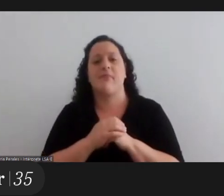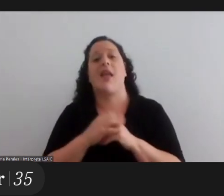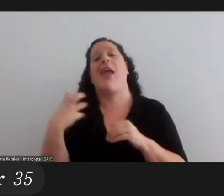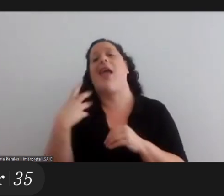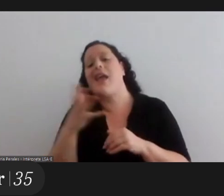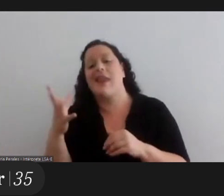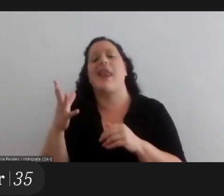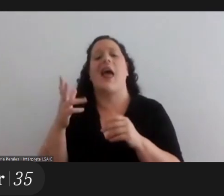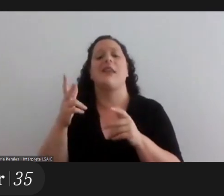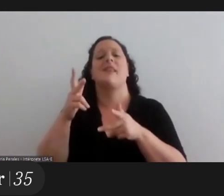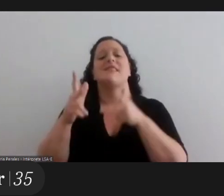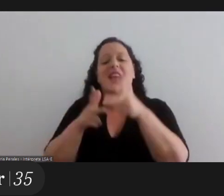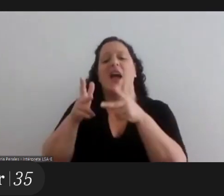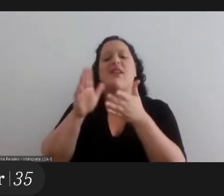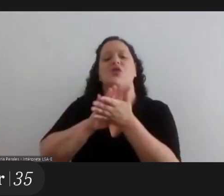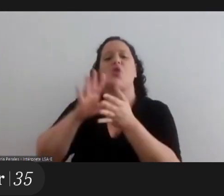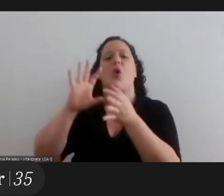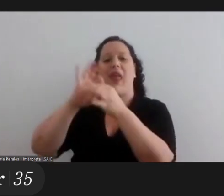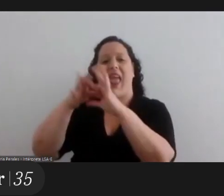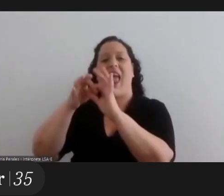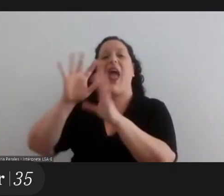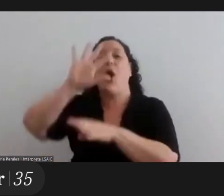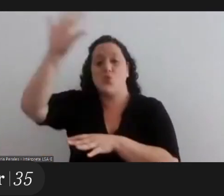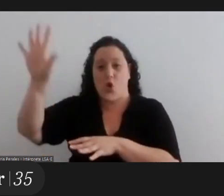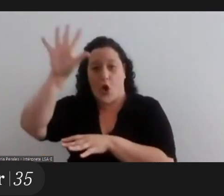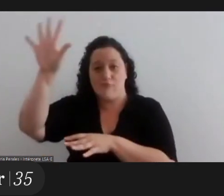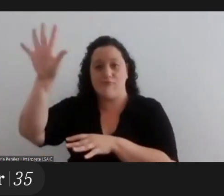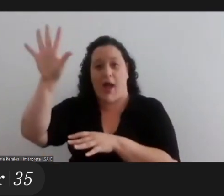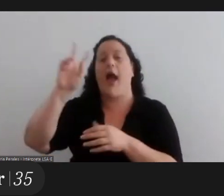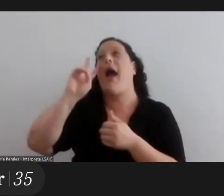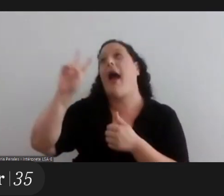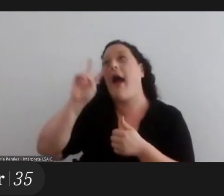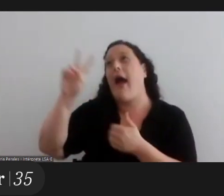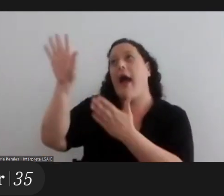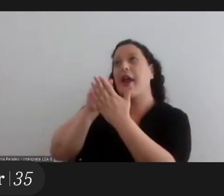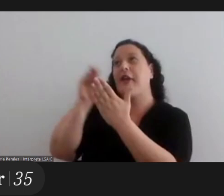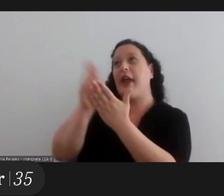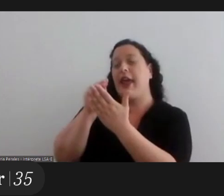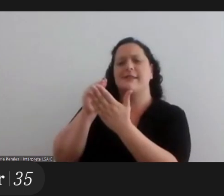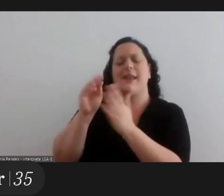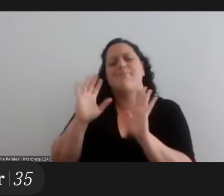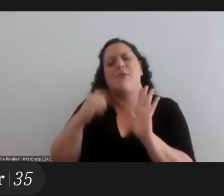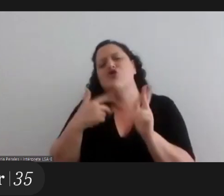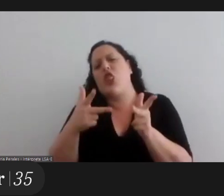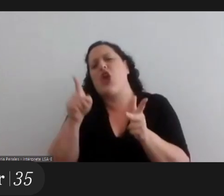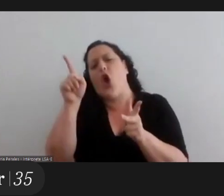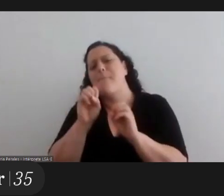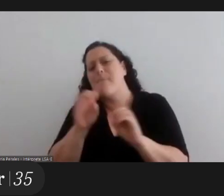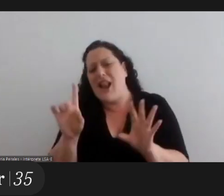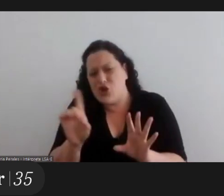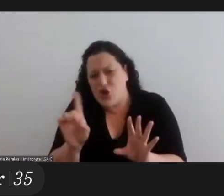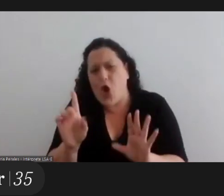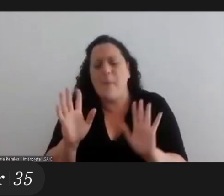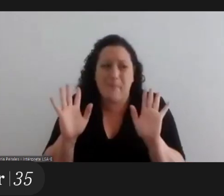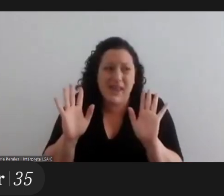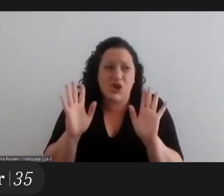in many cases many european authors are being quoted but the thing is